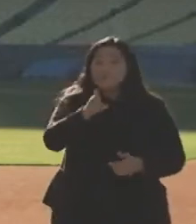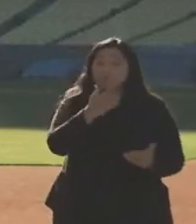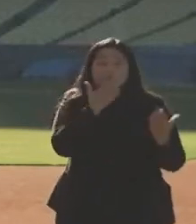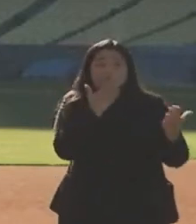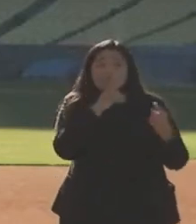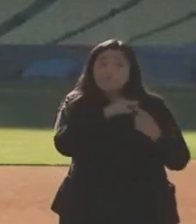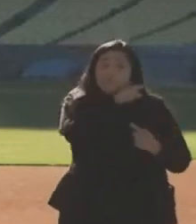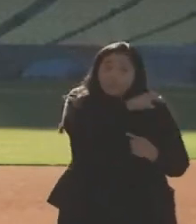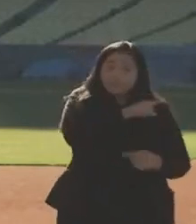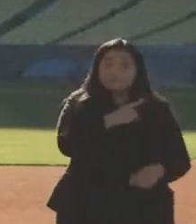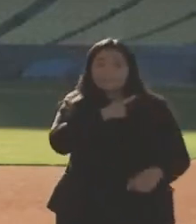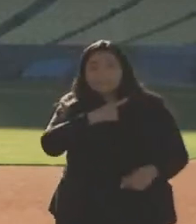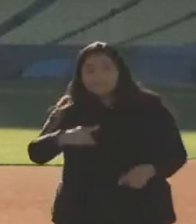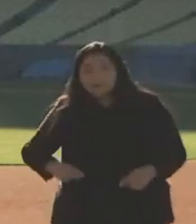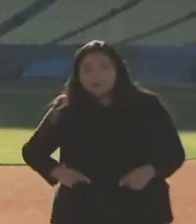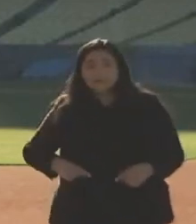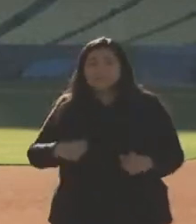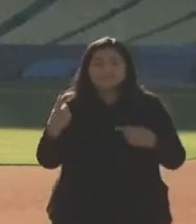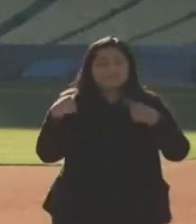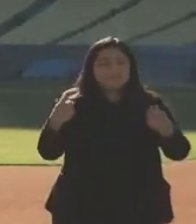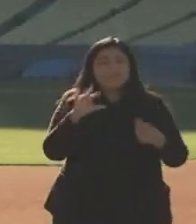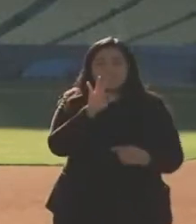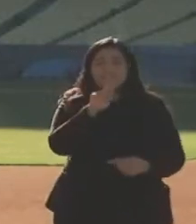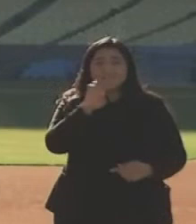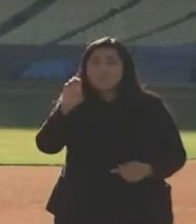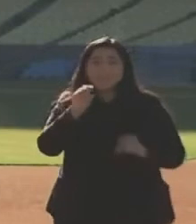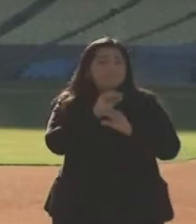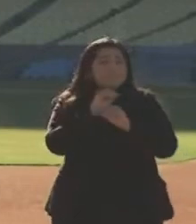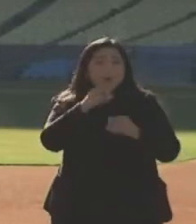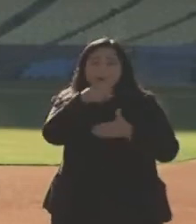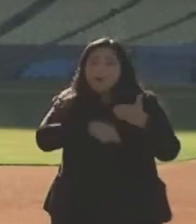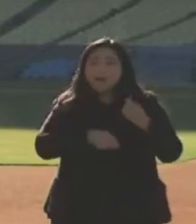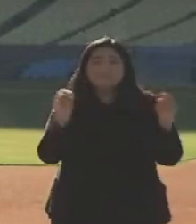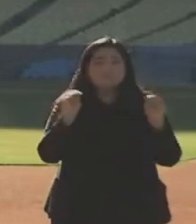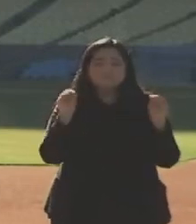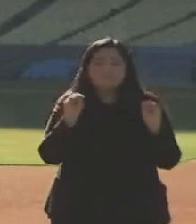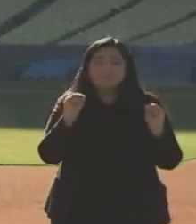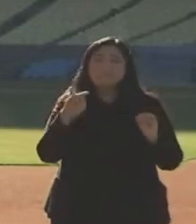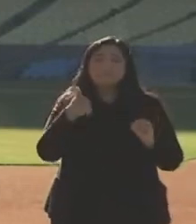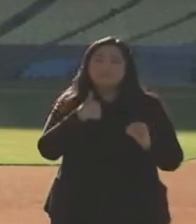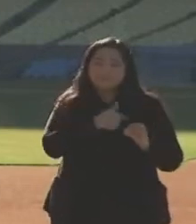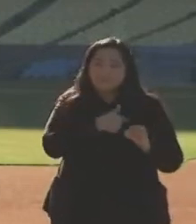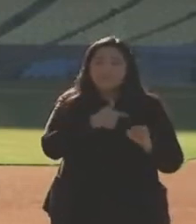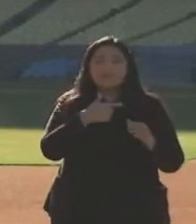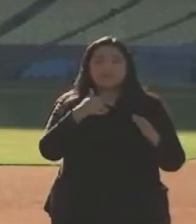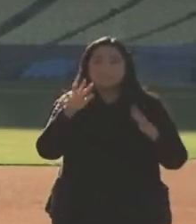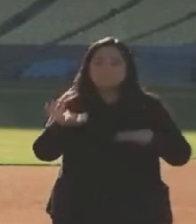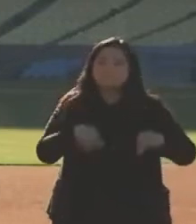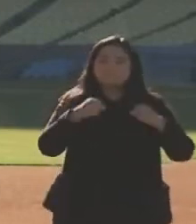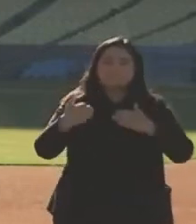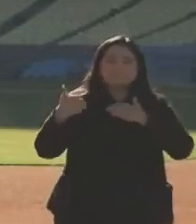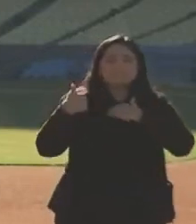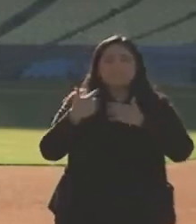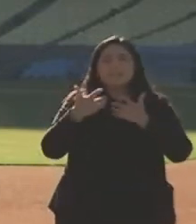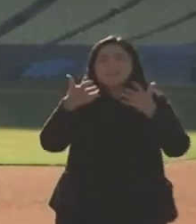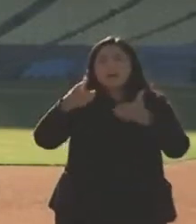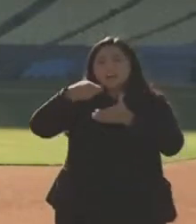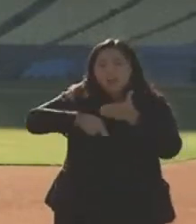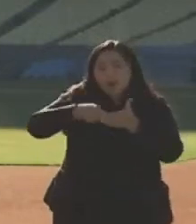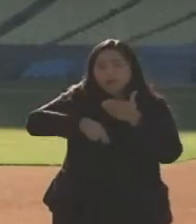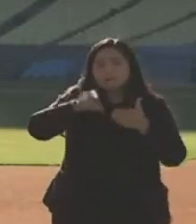Dodgers, it's been all done at no cost. We have stepped up and shouldered a lot of the cost, but are in conversations with the county and